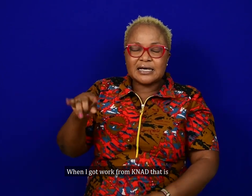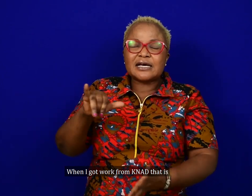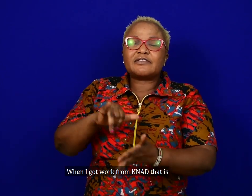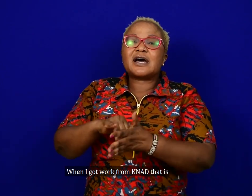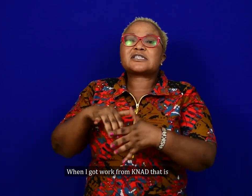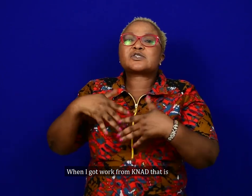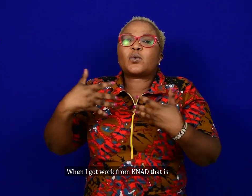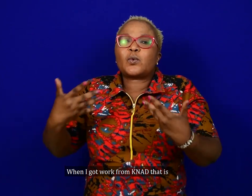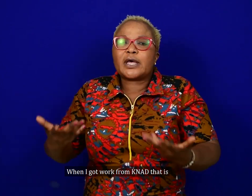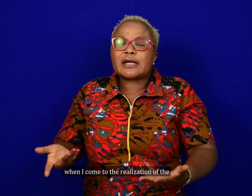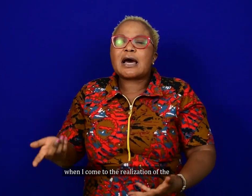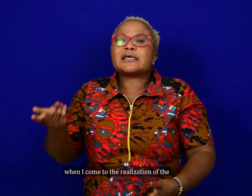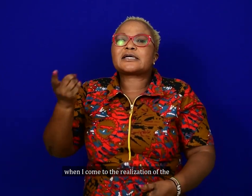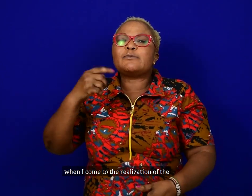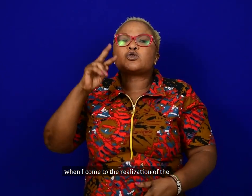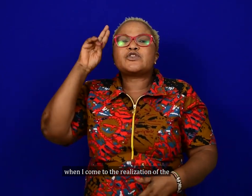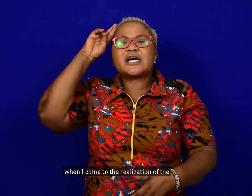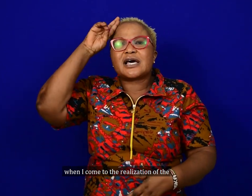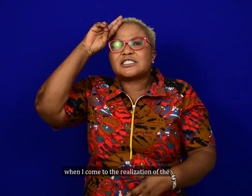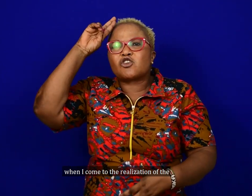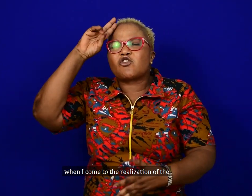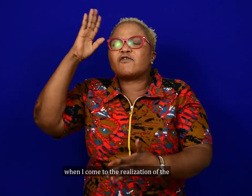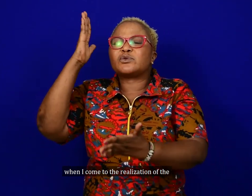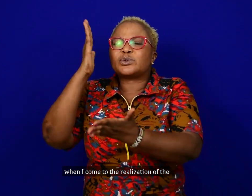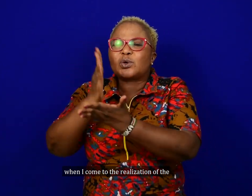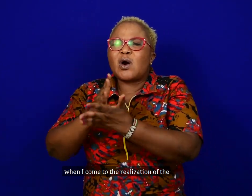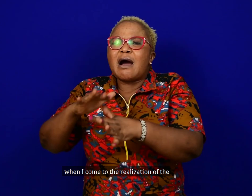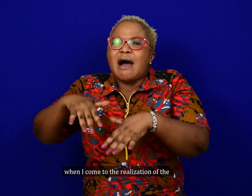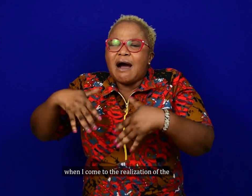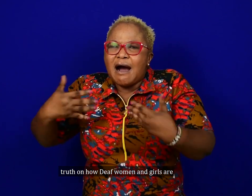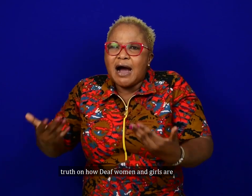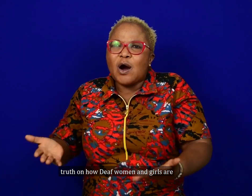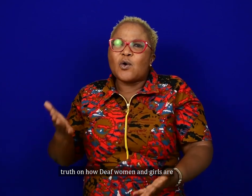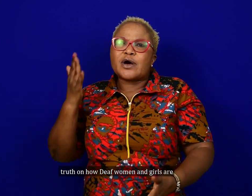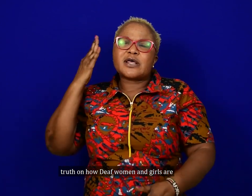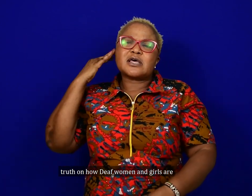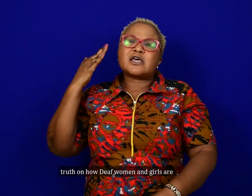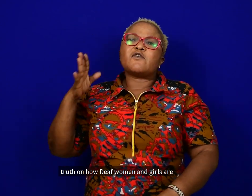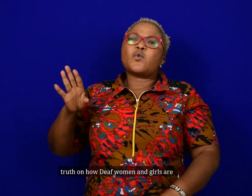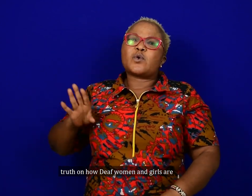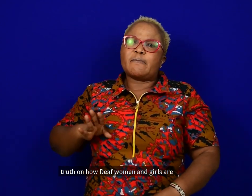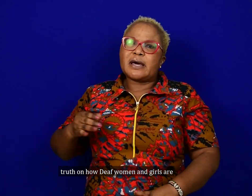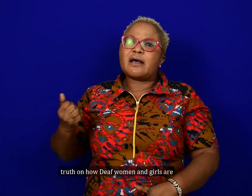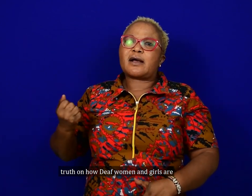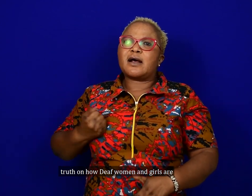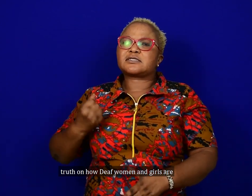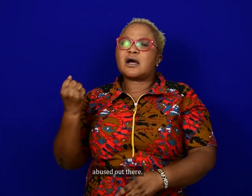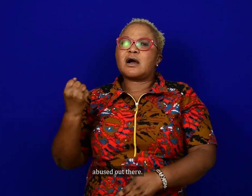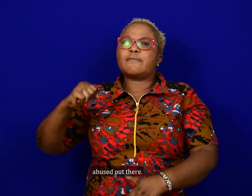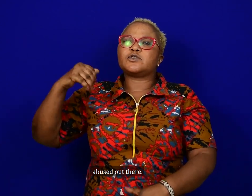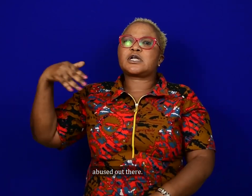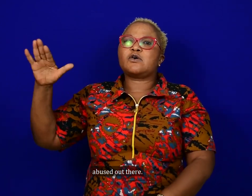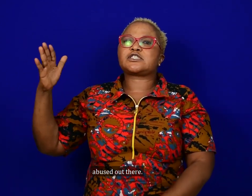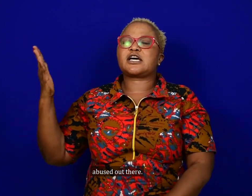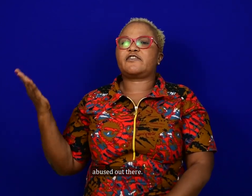that is when I came to the realization of the truth on how deaf women and girls are really abused out there.